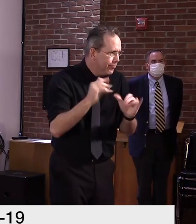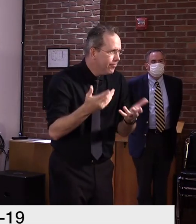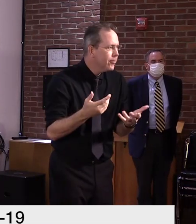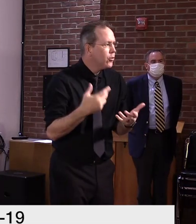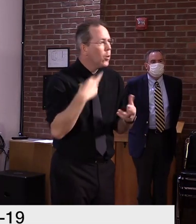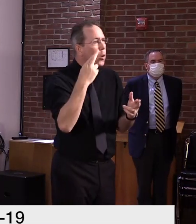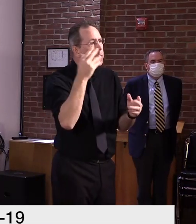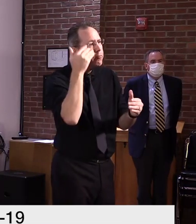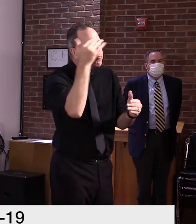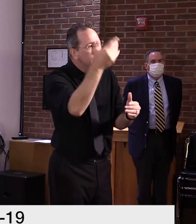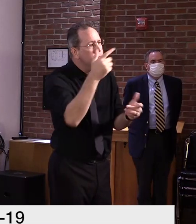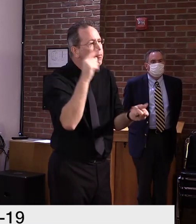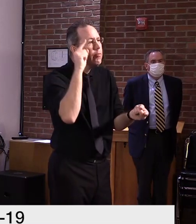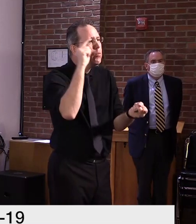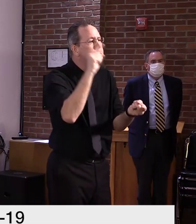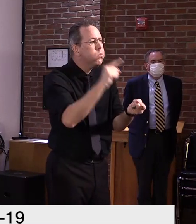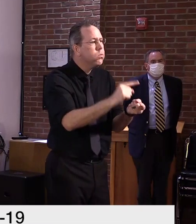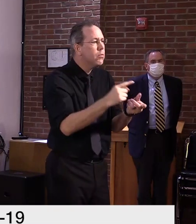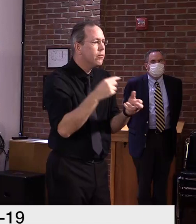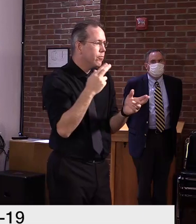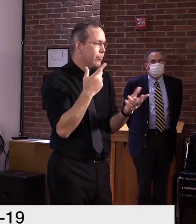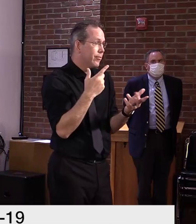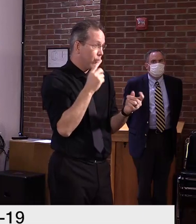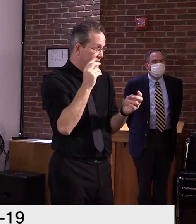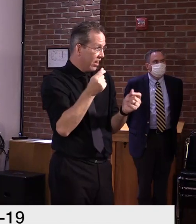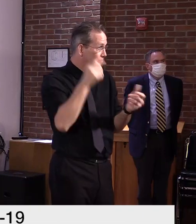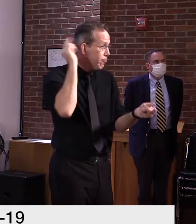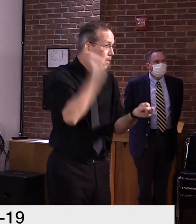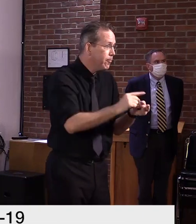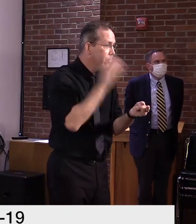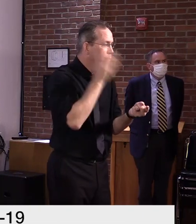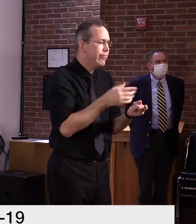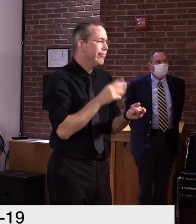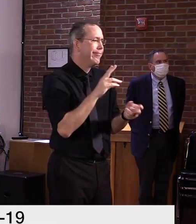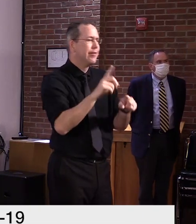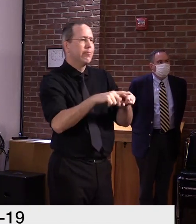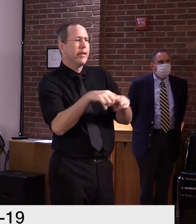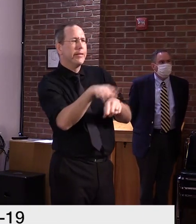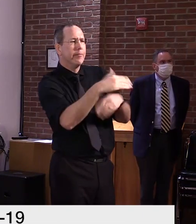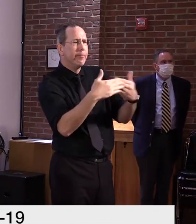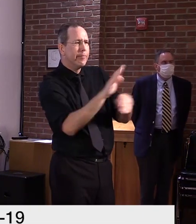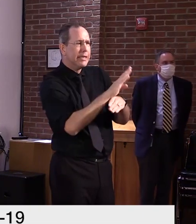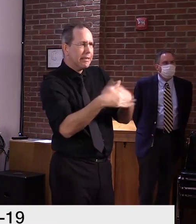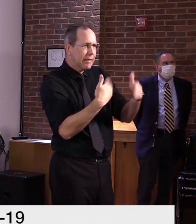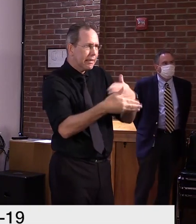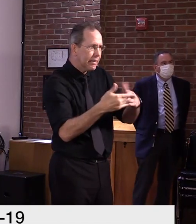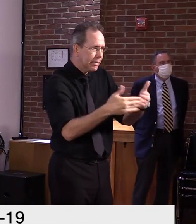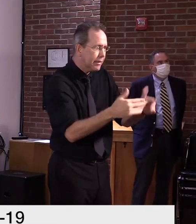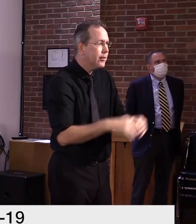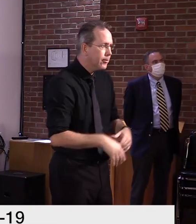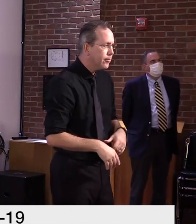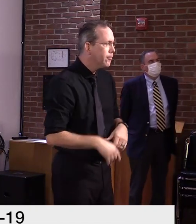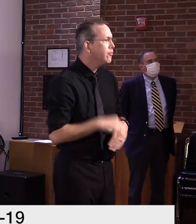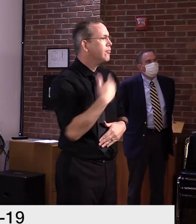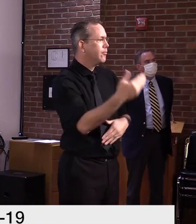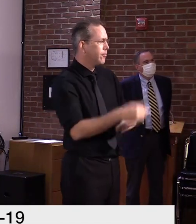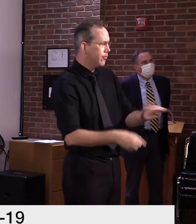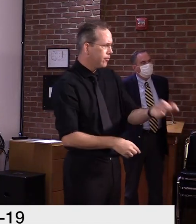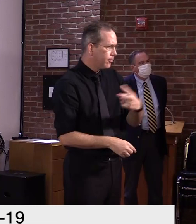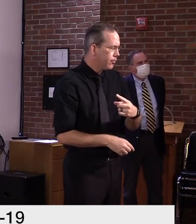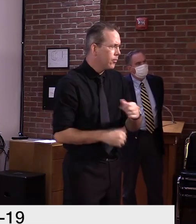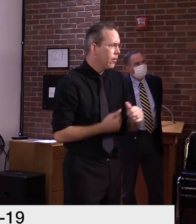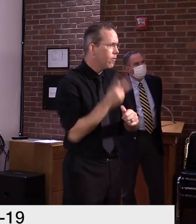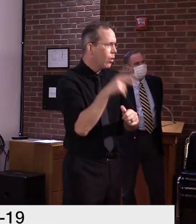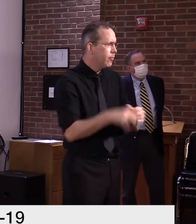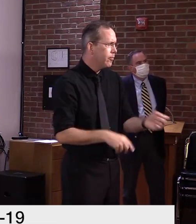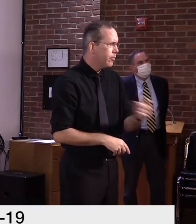months that those people are able to go back to work. Just a quick follow-up. So within the next couple of weeks, the $600